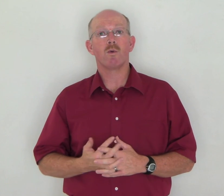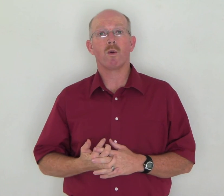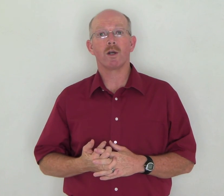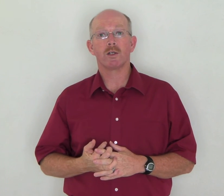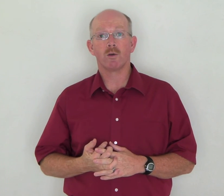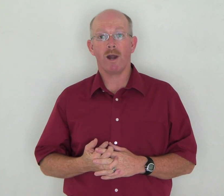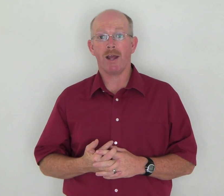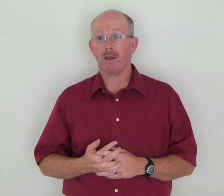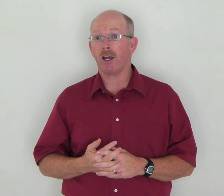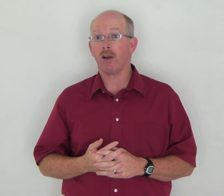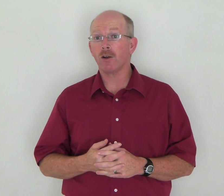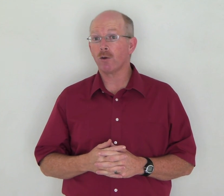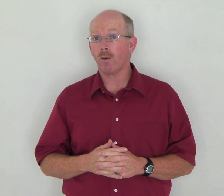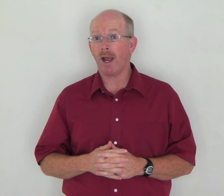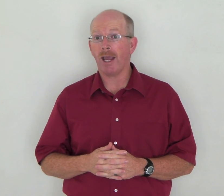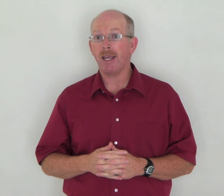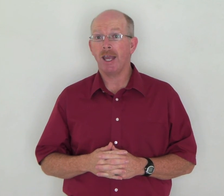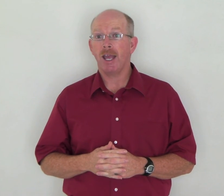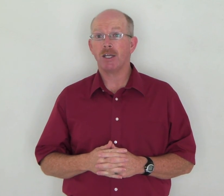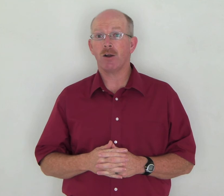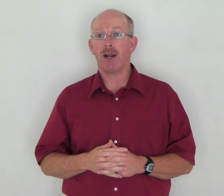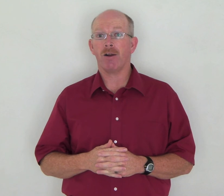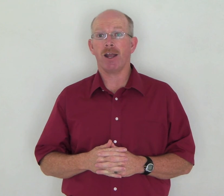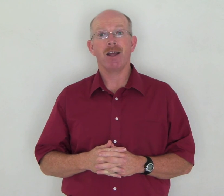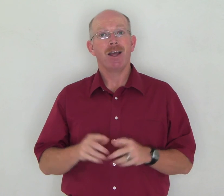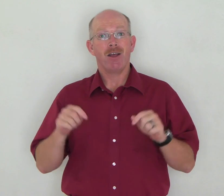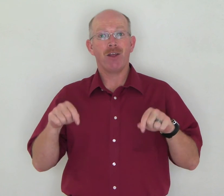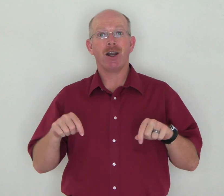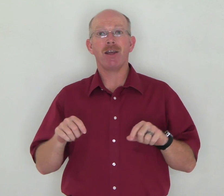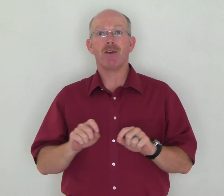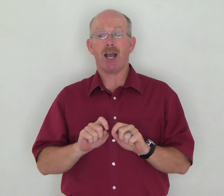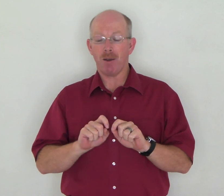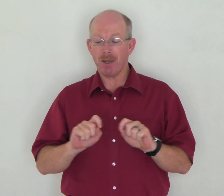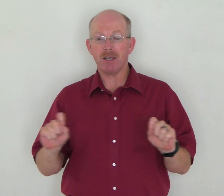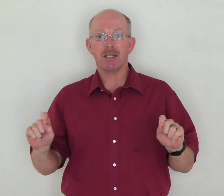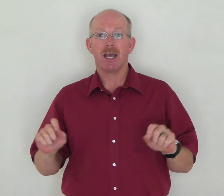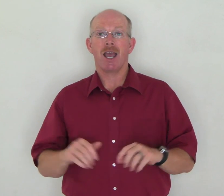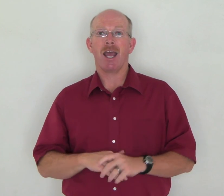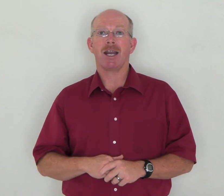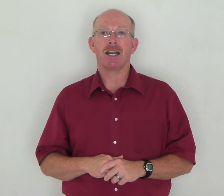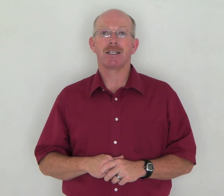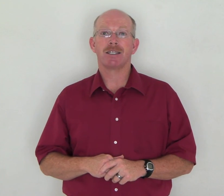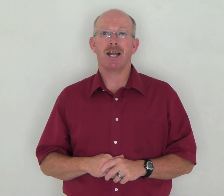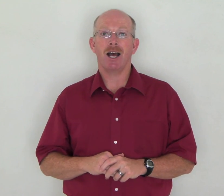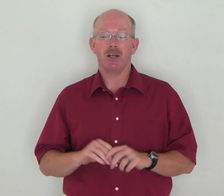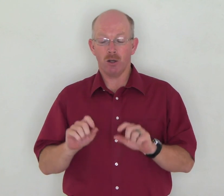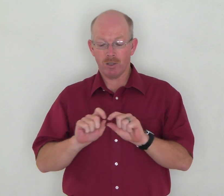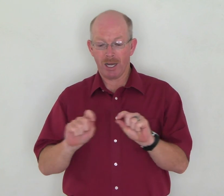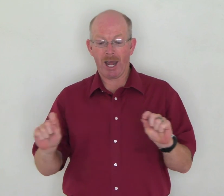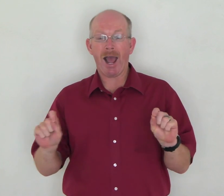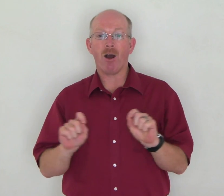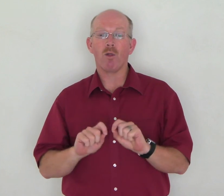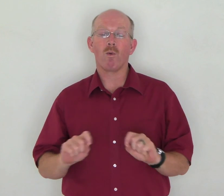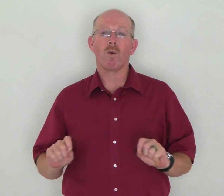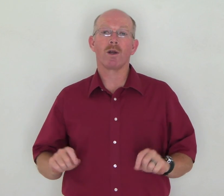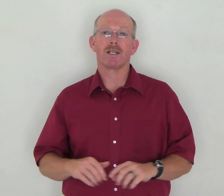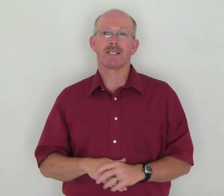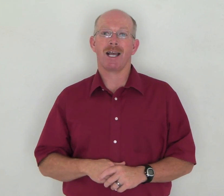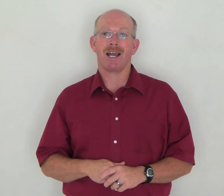word gray? The color gray in your area. And then leave a comment and notate how the word is signed